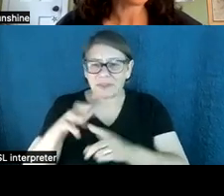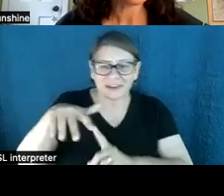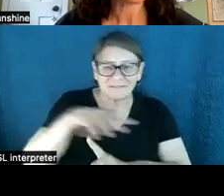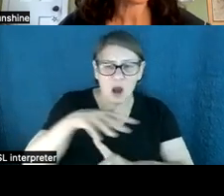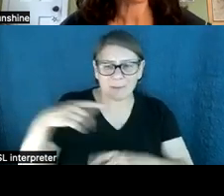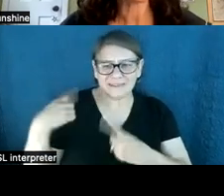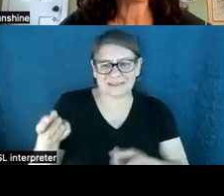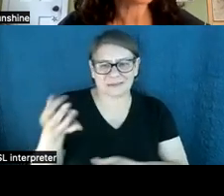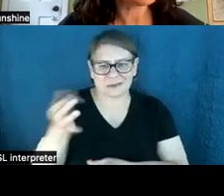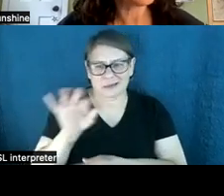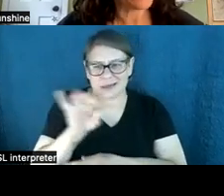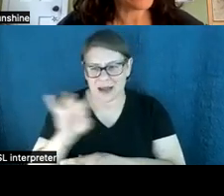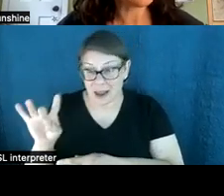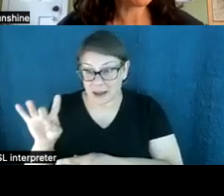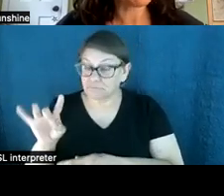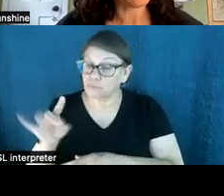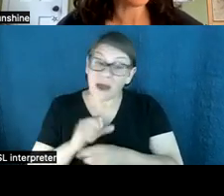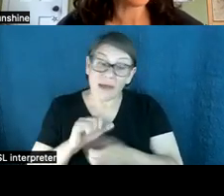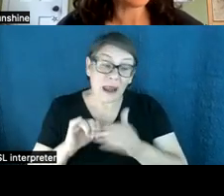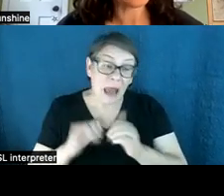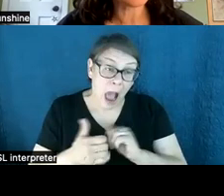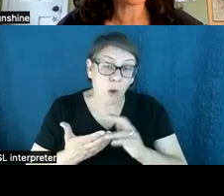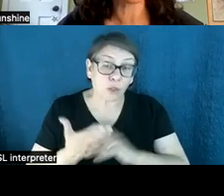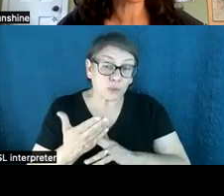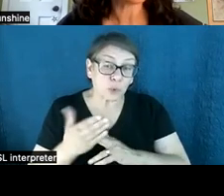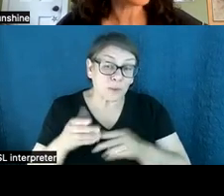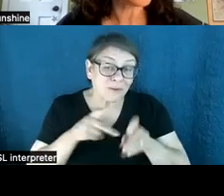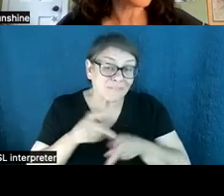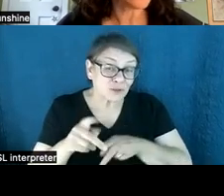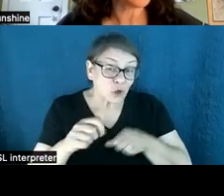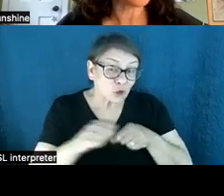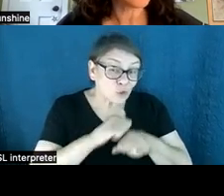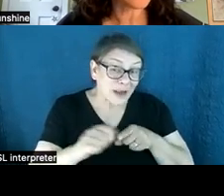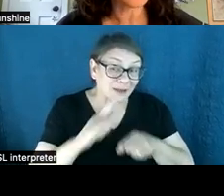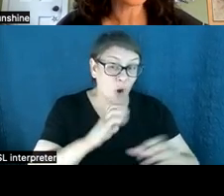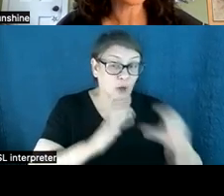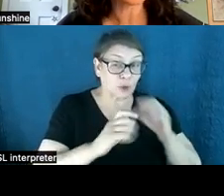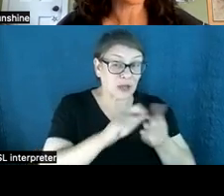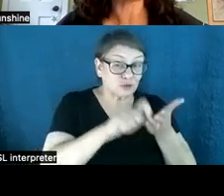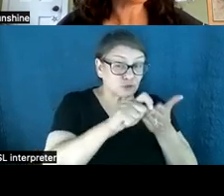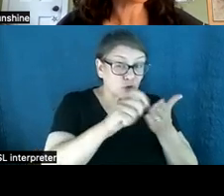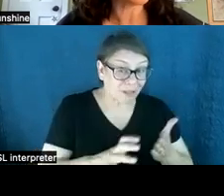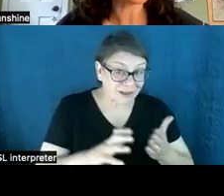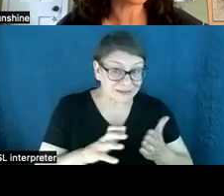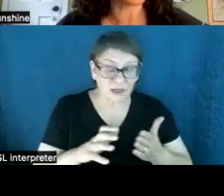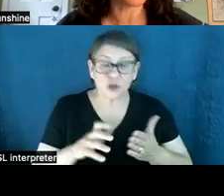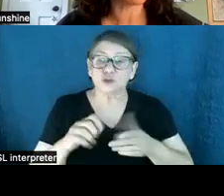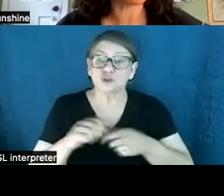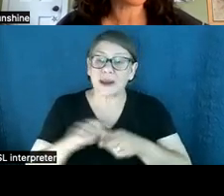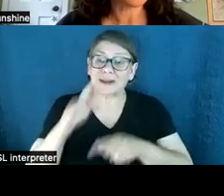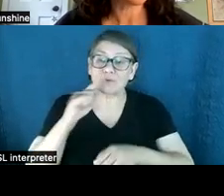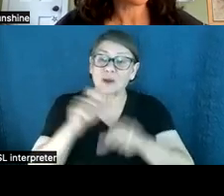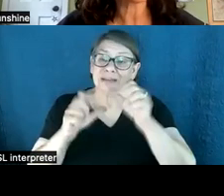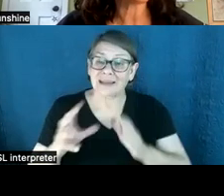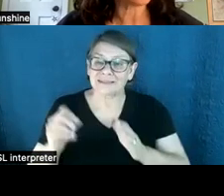We achieved this through science training for professional journalists, communication training for scientists, and public events like this one.